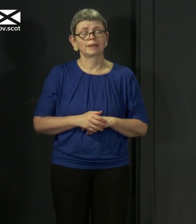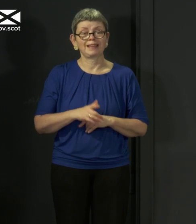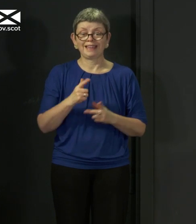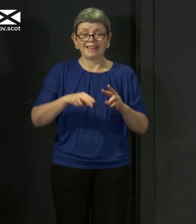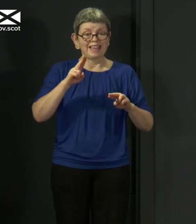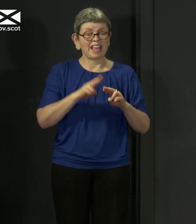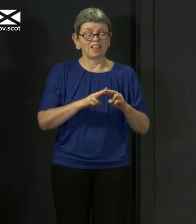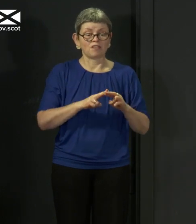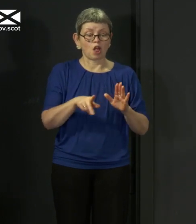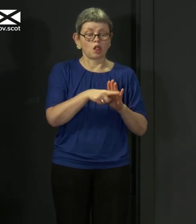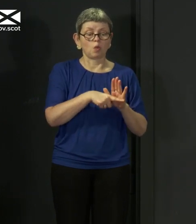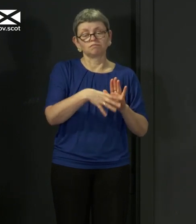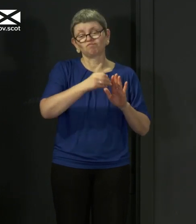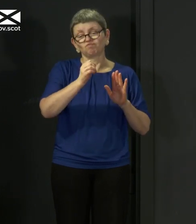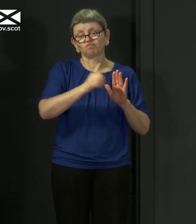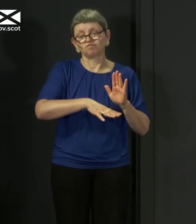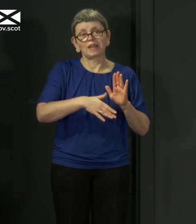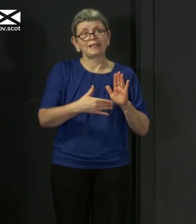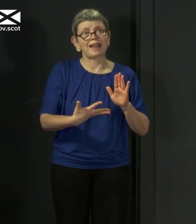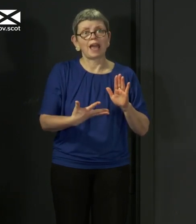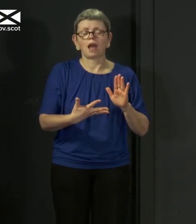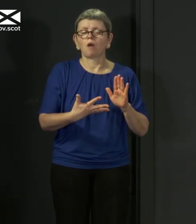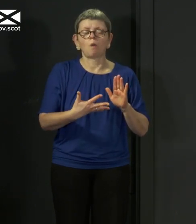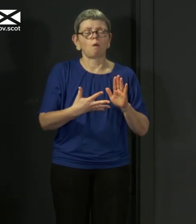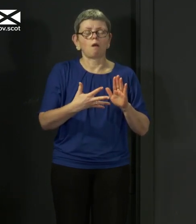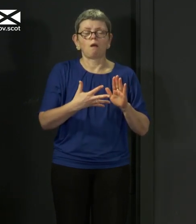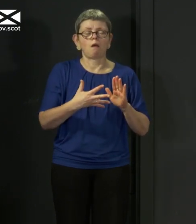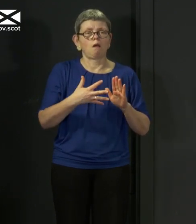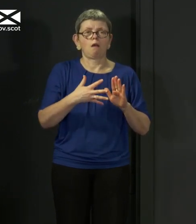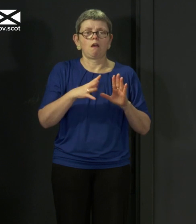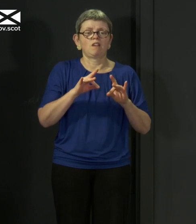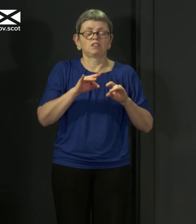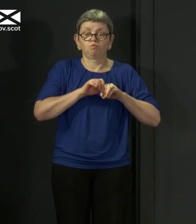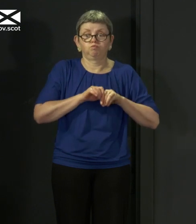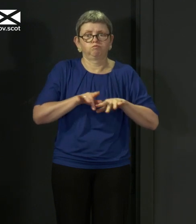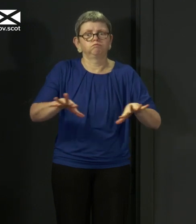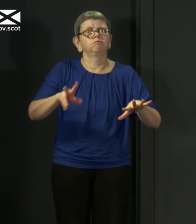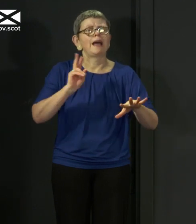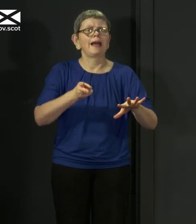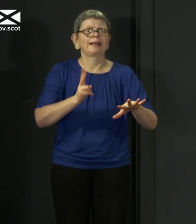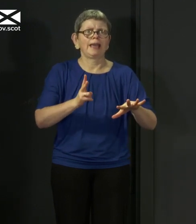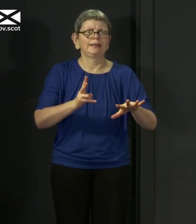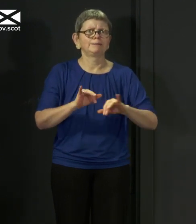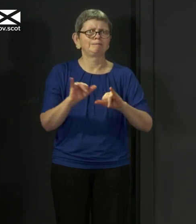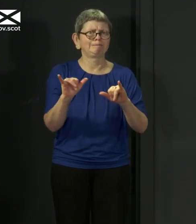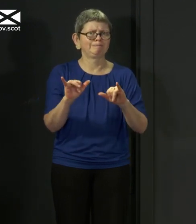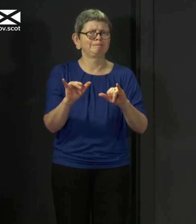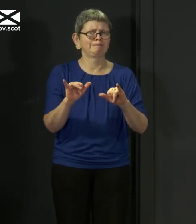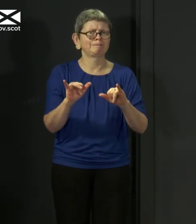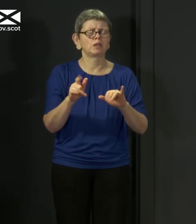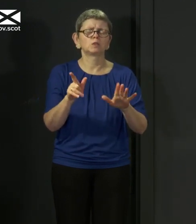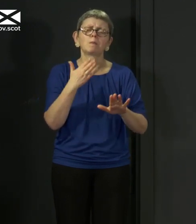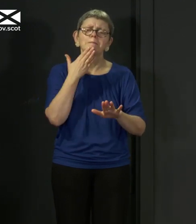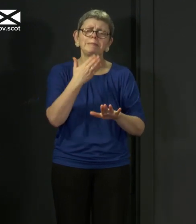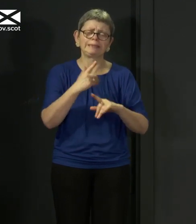up right now would risk us seeing the virus surge upwards again. So please, please stick with it so that we can continue to